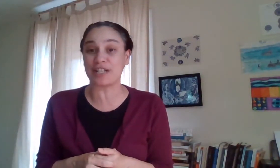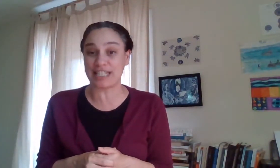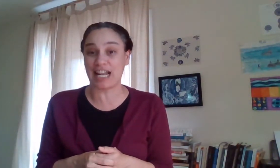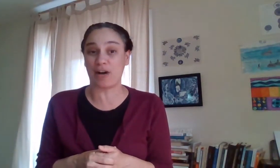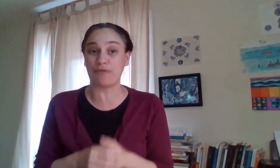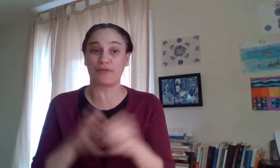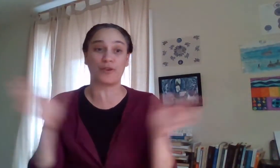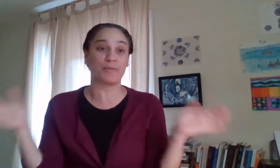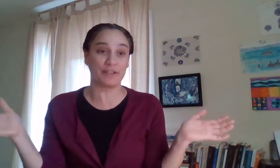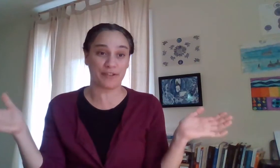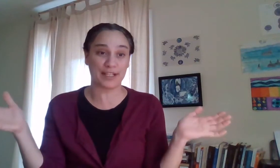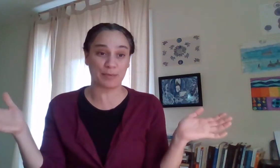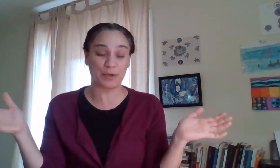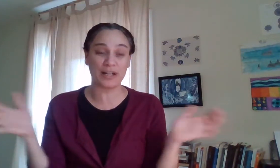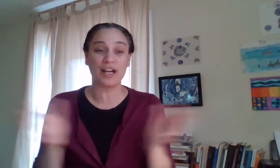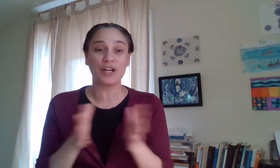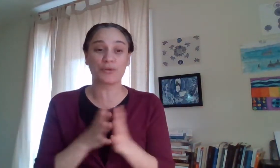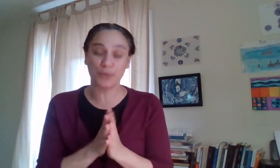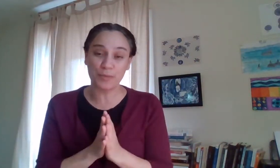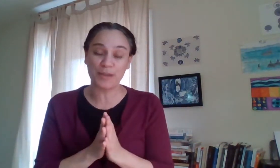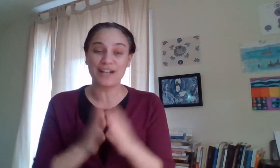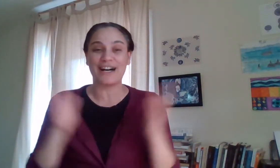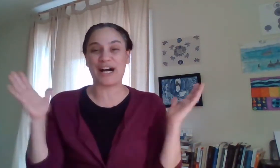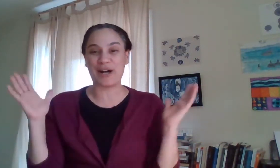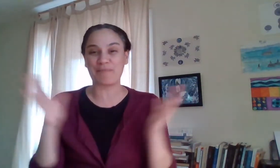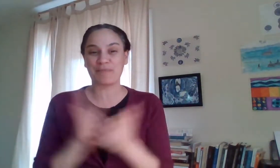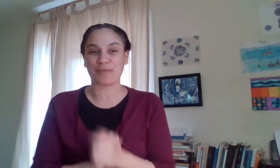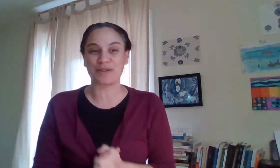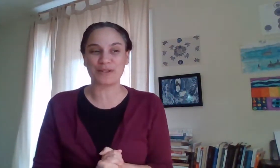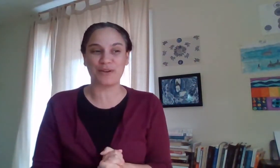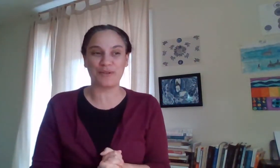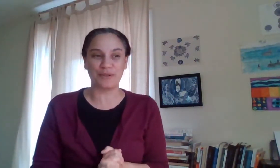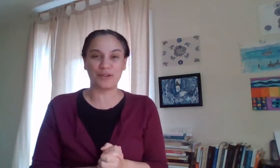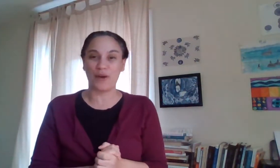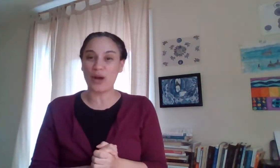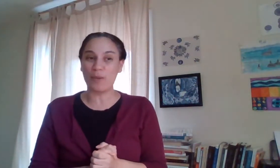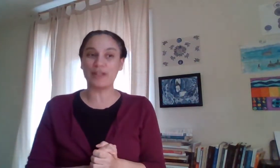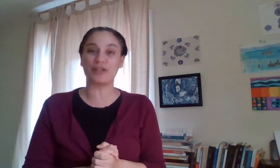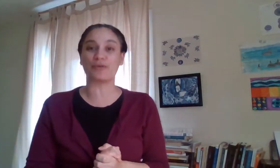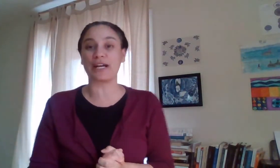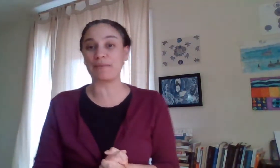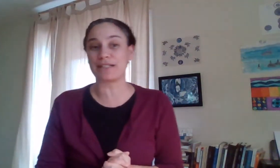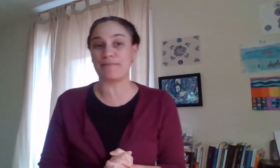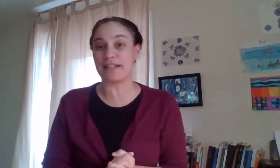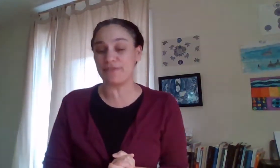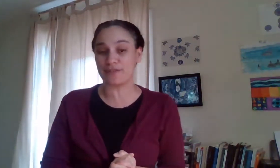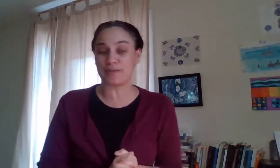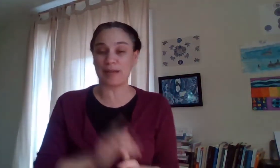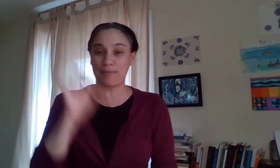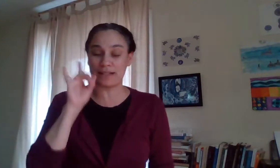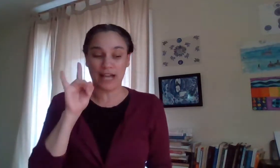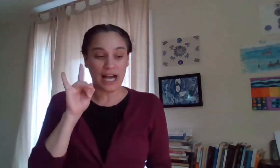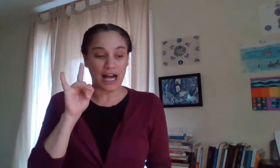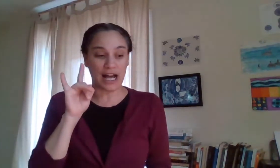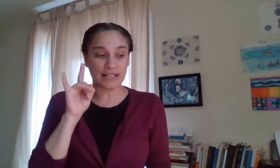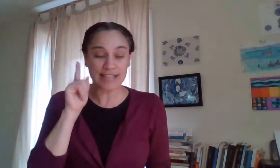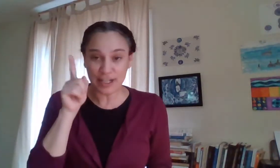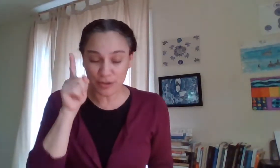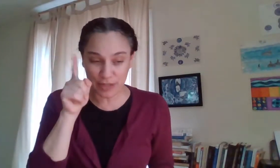now from the facebook group um so you know i hope that you were able to benefit from them but uh stay tuned